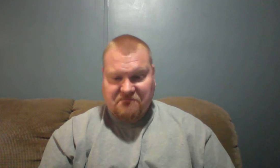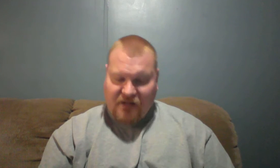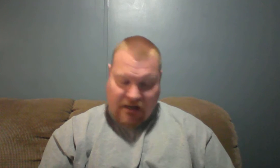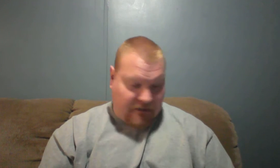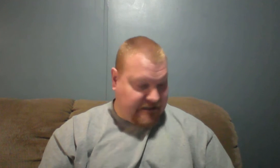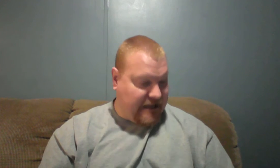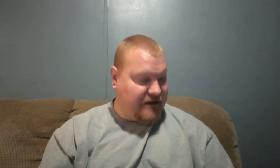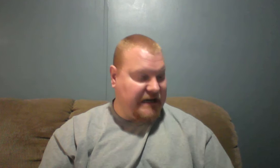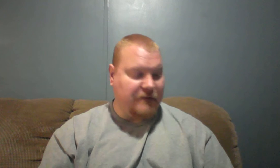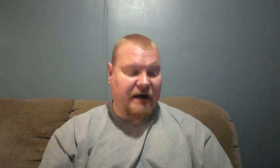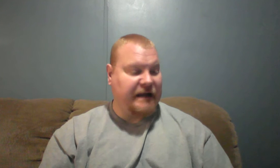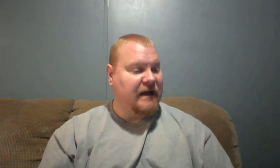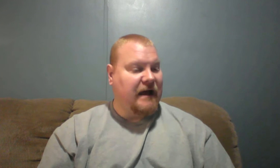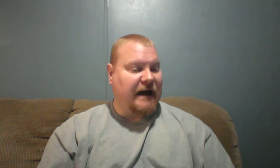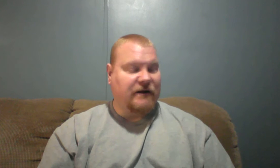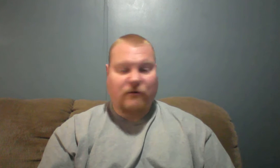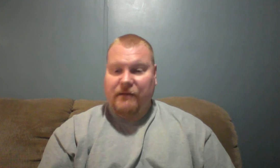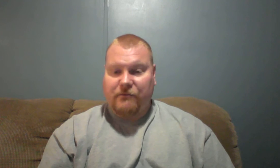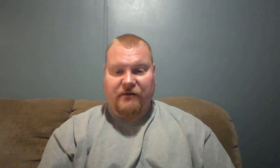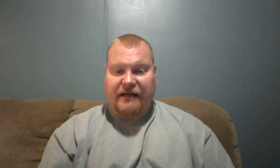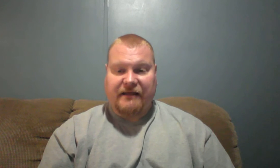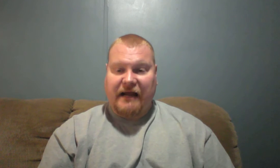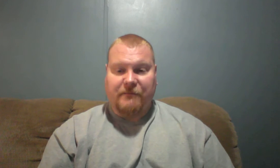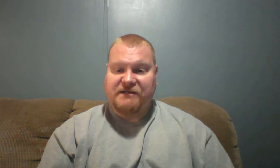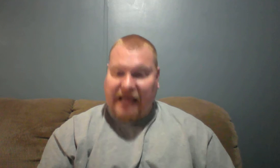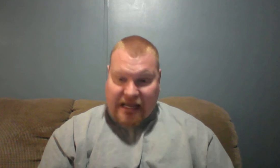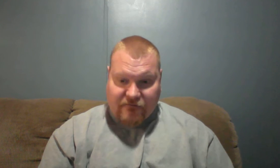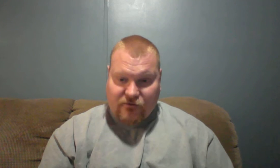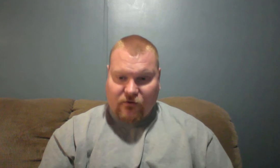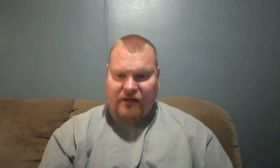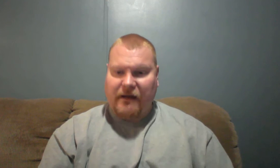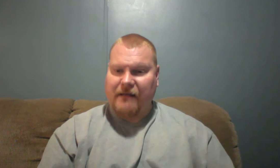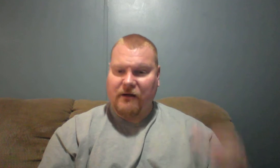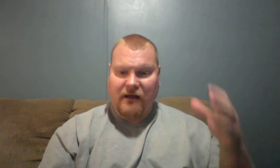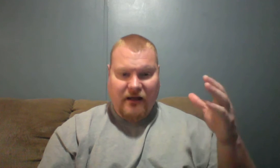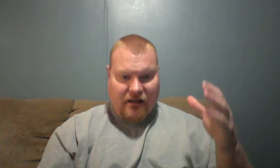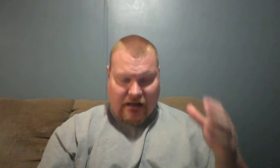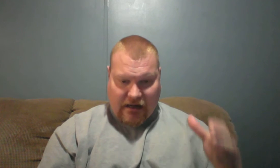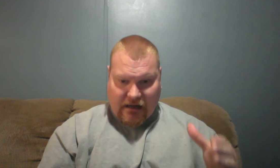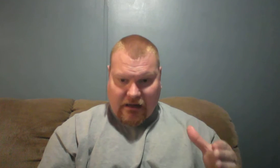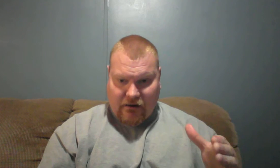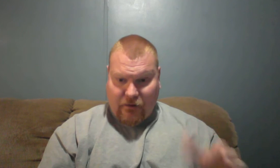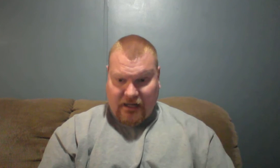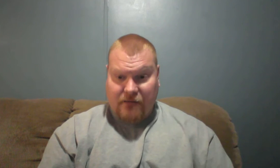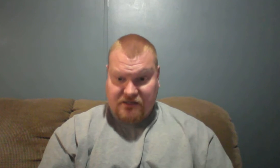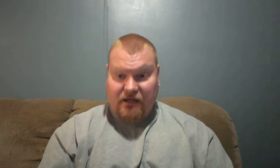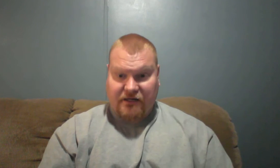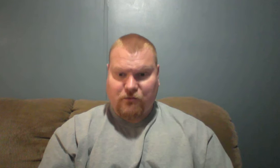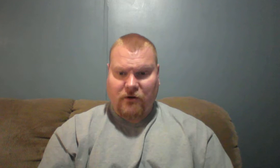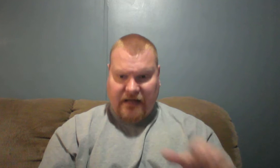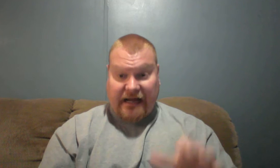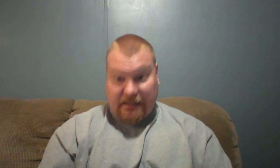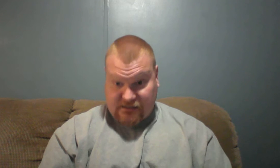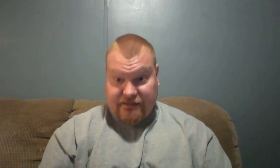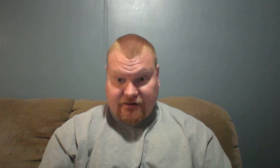I'm not down to anybody. I don't want people to think that I'm just hateful toward anybody, but when it comes to God's word, I get serious.